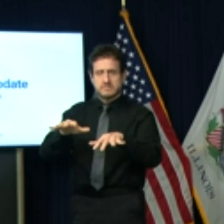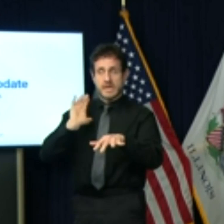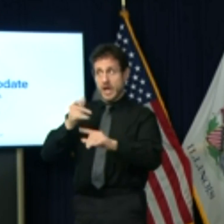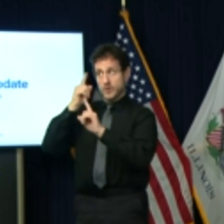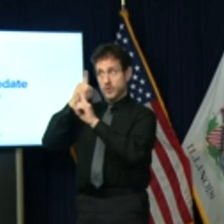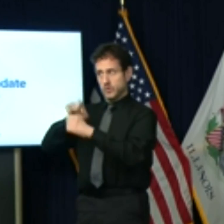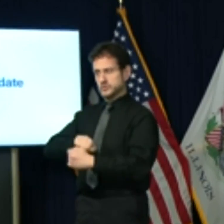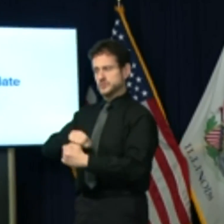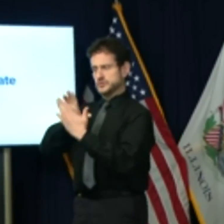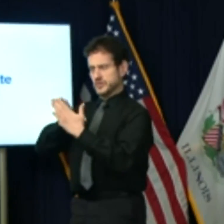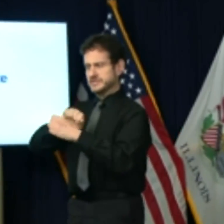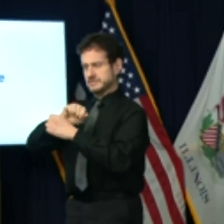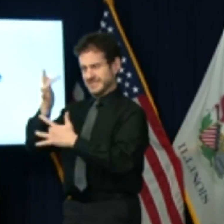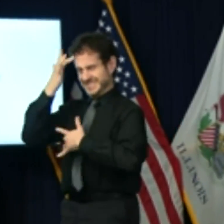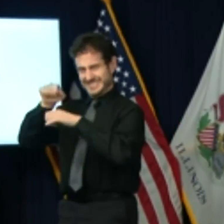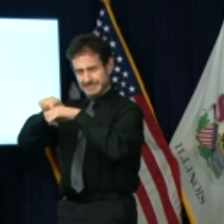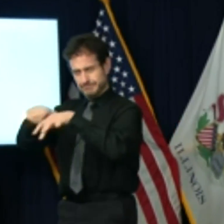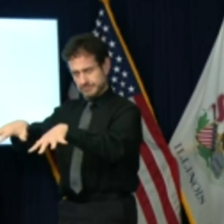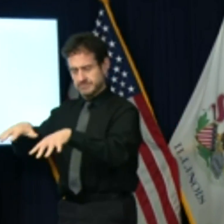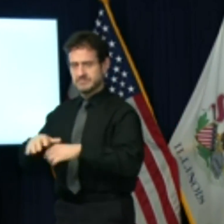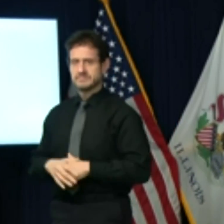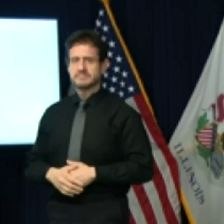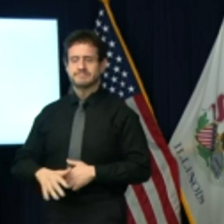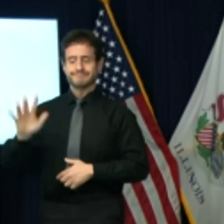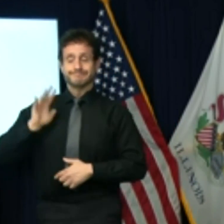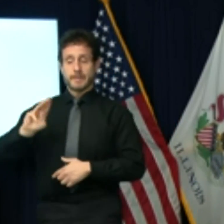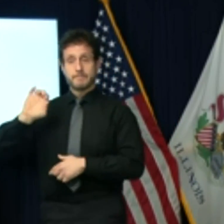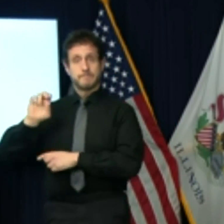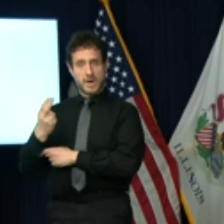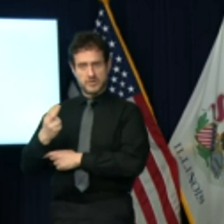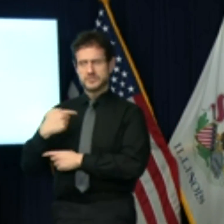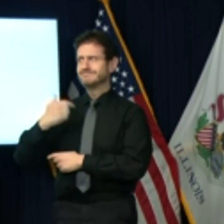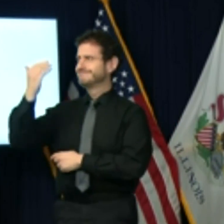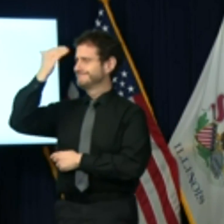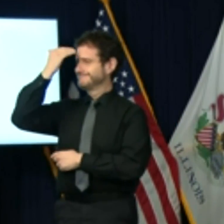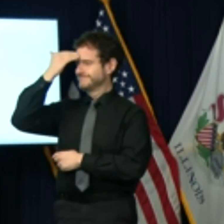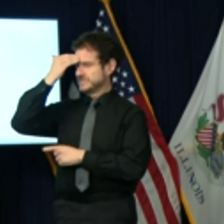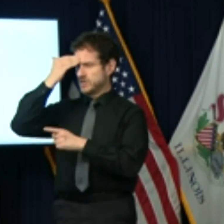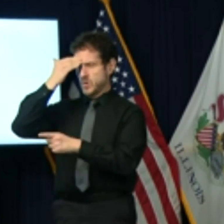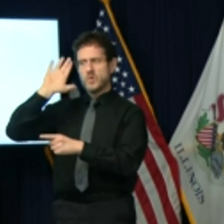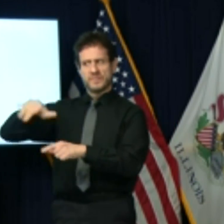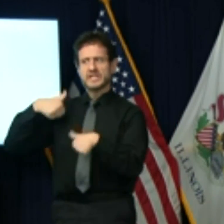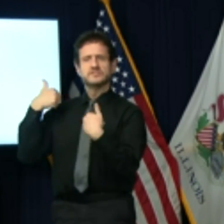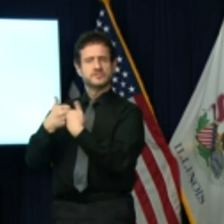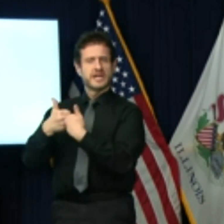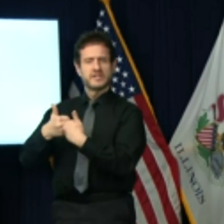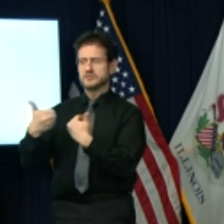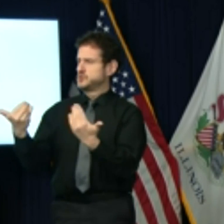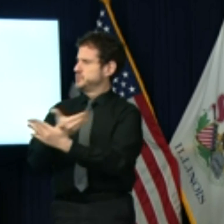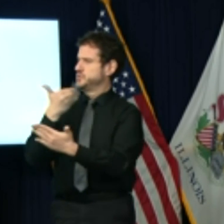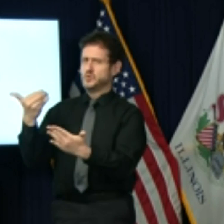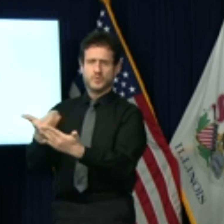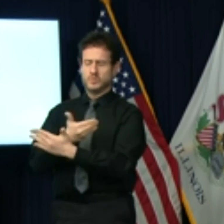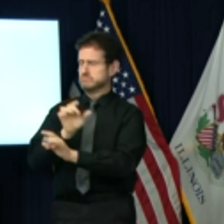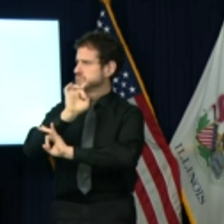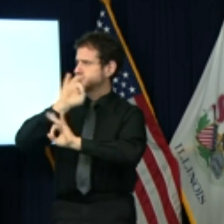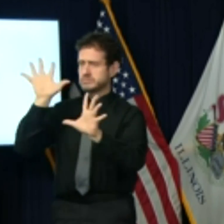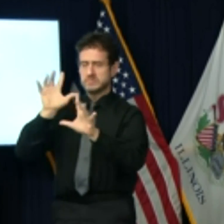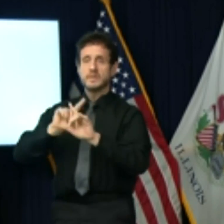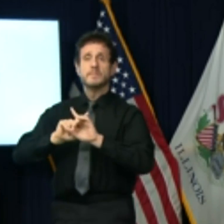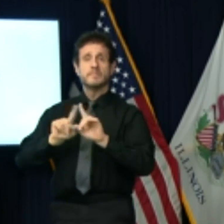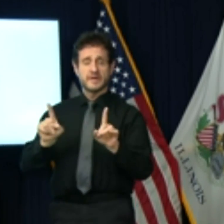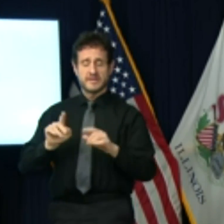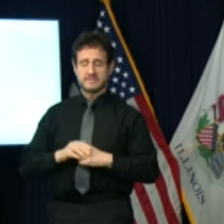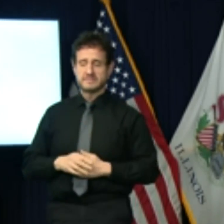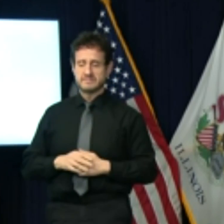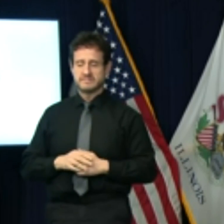-19 pandemic. I knew then that we were facing down a kind of challenge that we had never seen before, but even